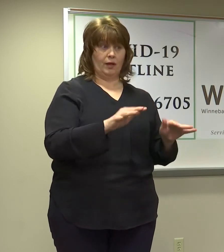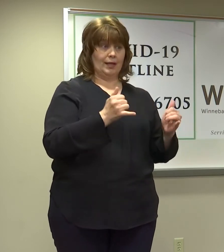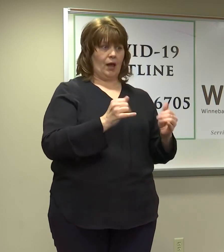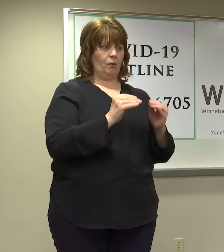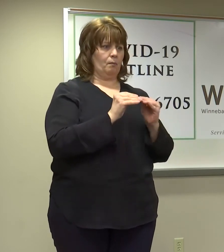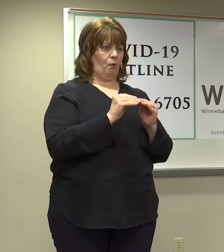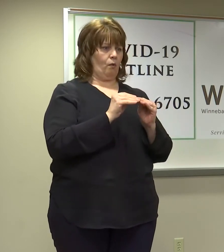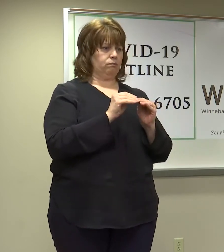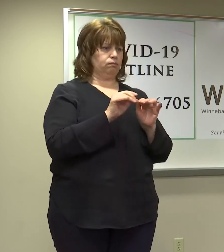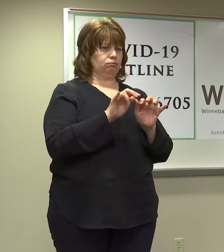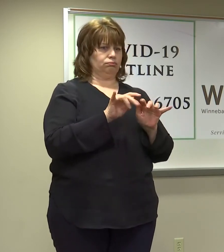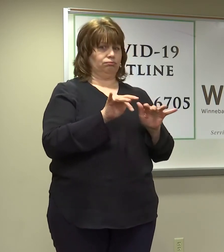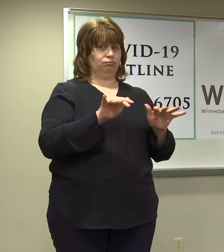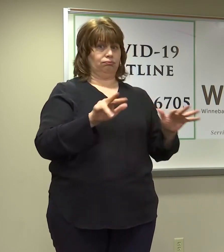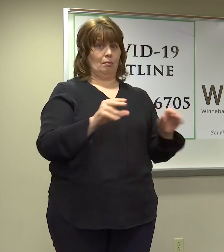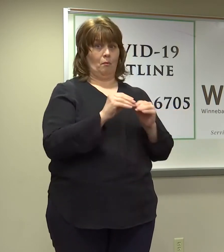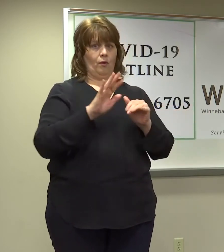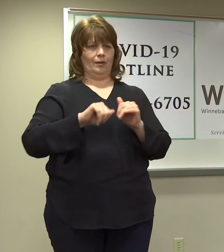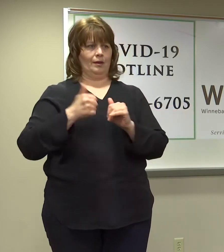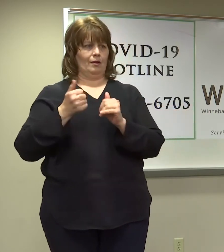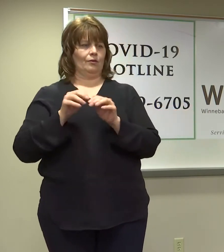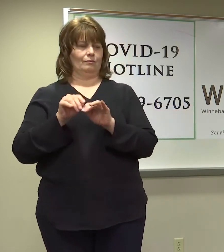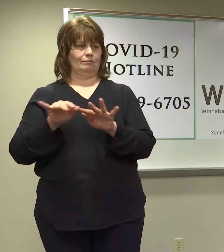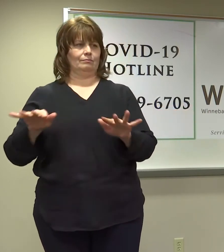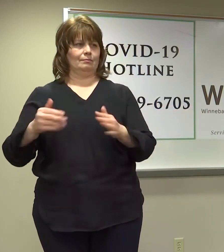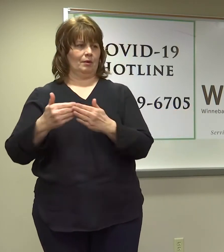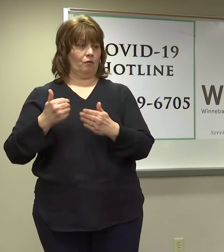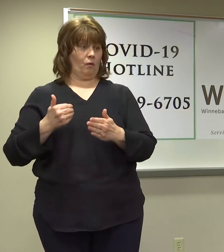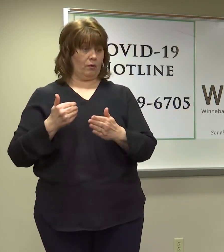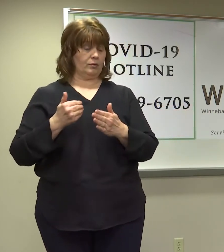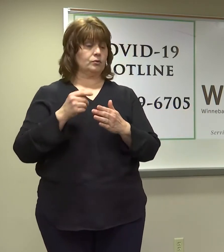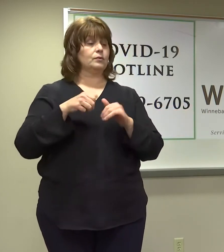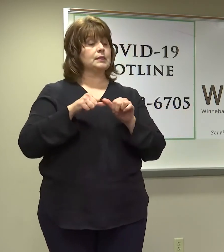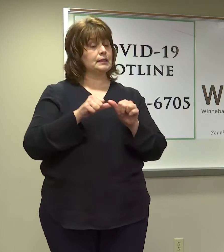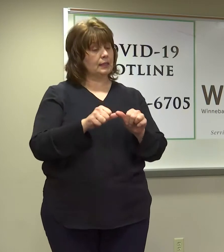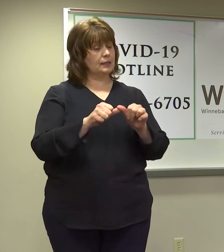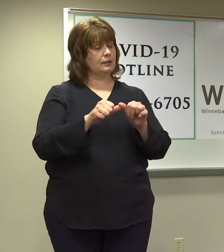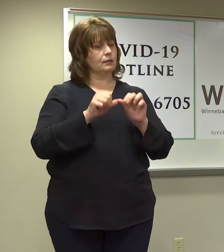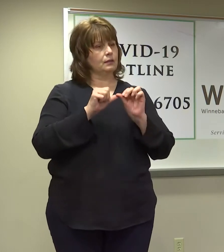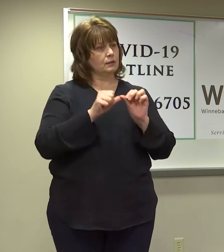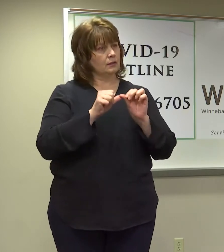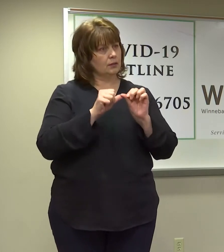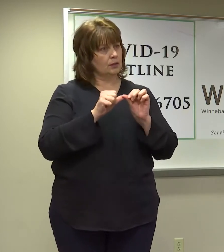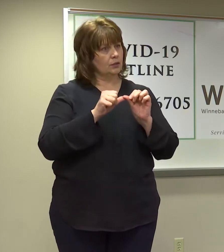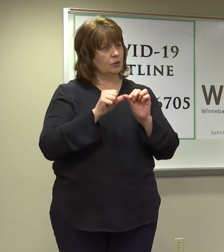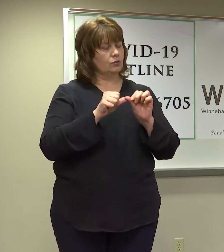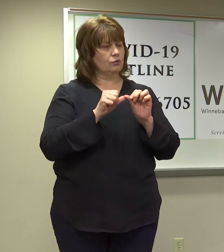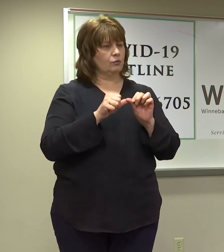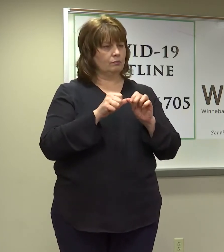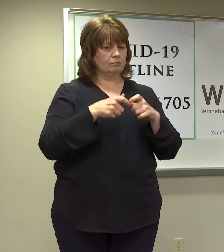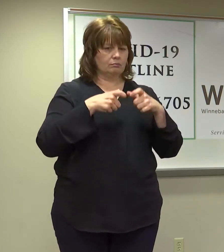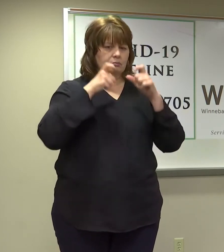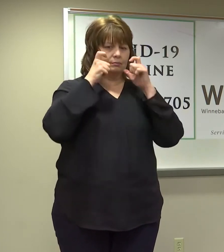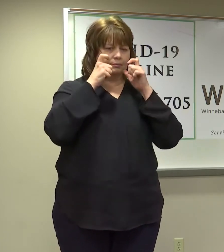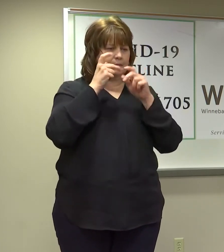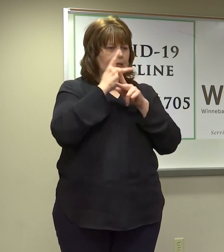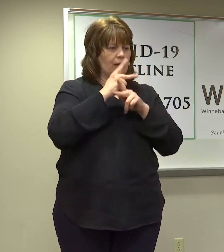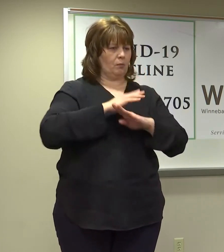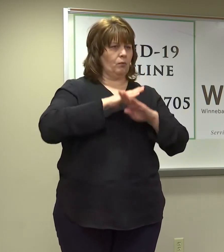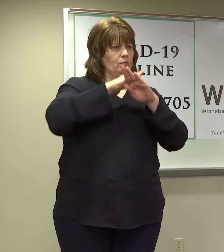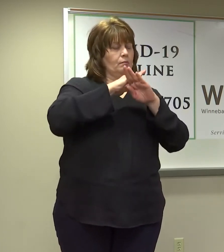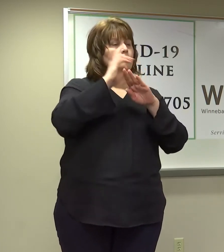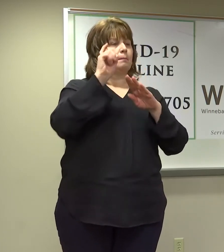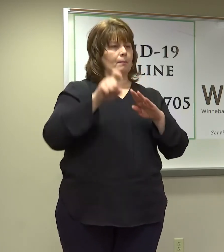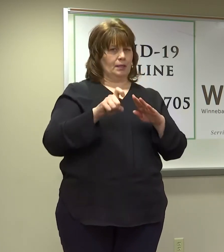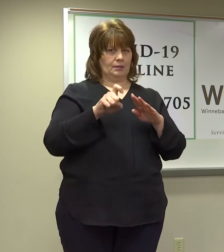much more contagious than previous strains. So, we still have to keep our guard up. We can't let it down as we step into the new year.